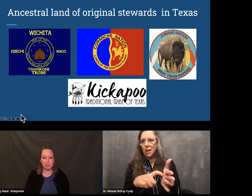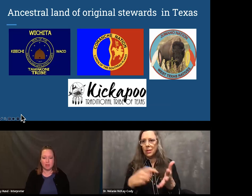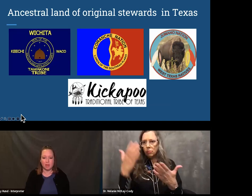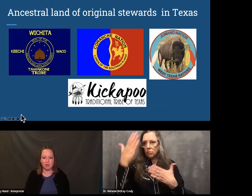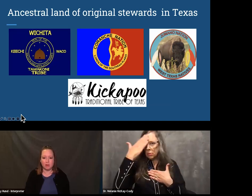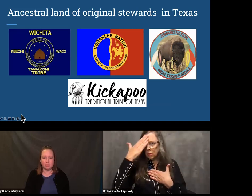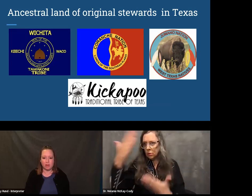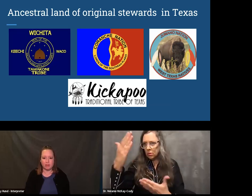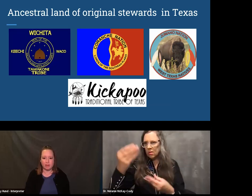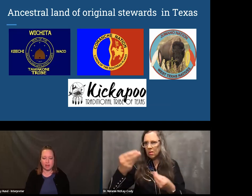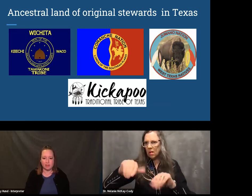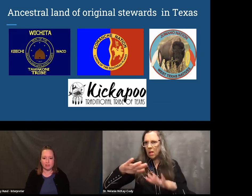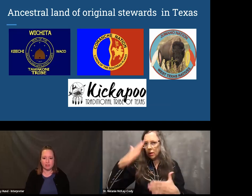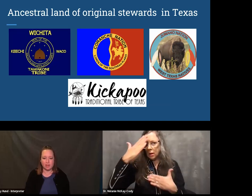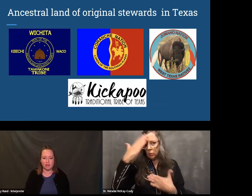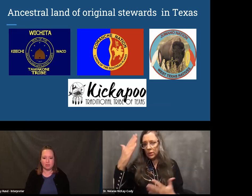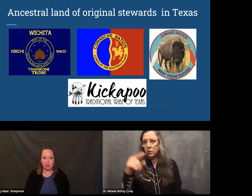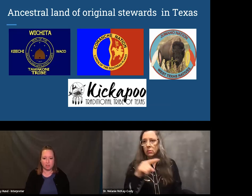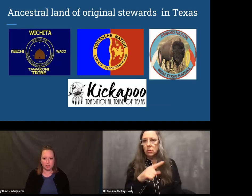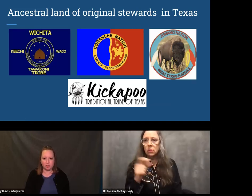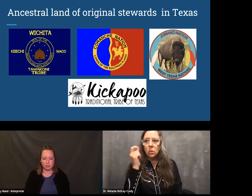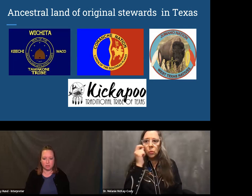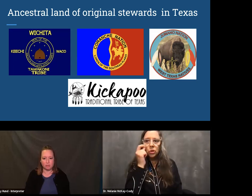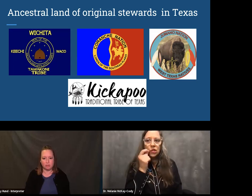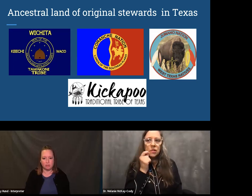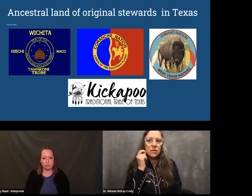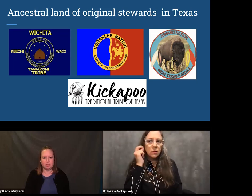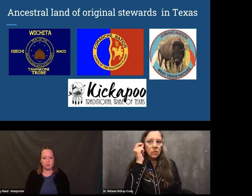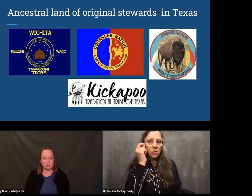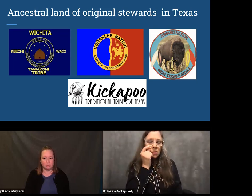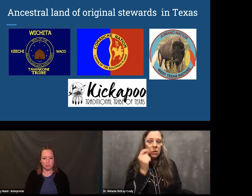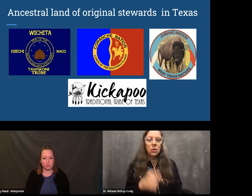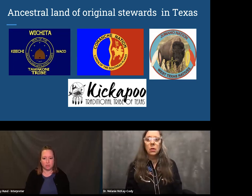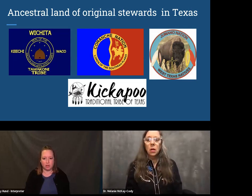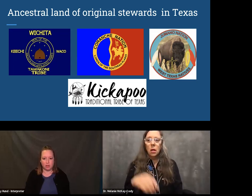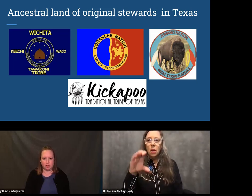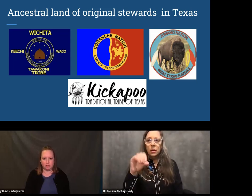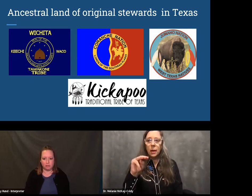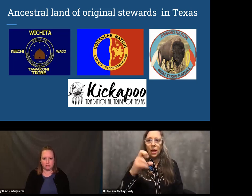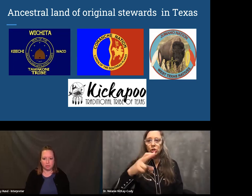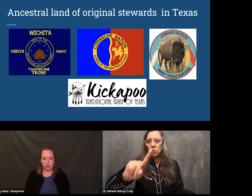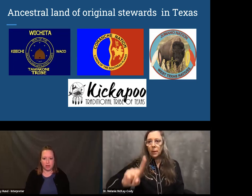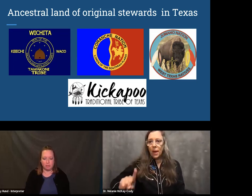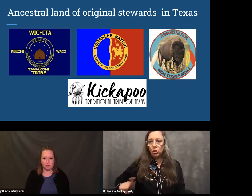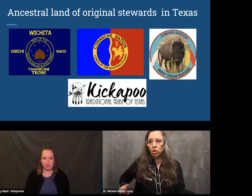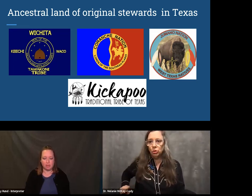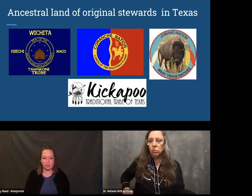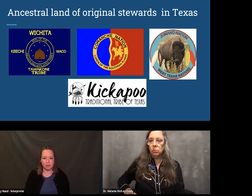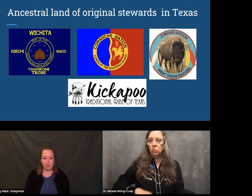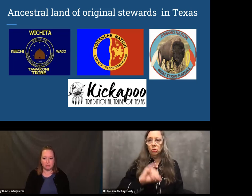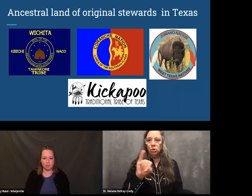I want to recognize and acknowledge the Wichita tribe,